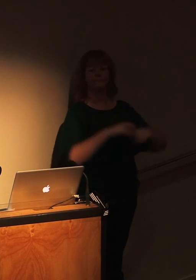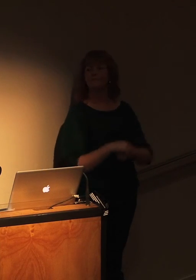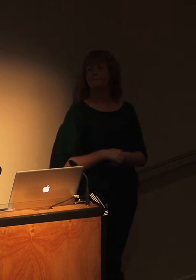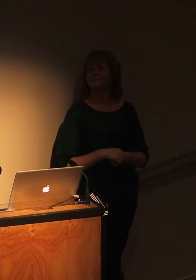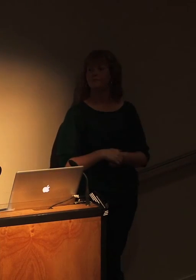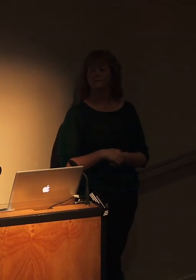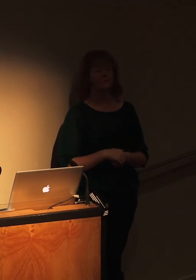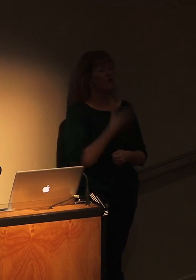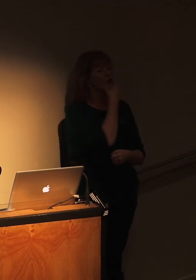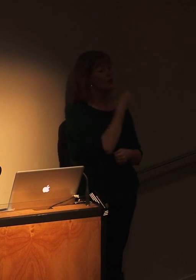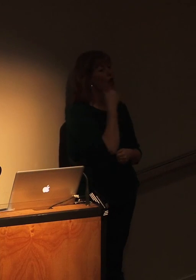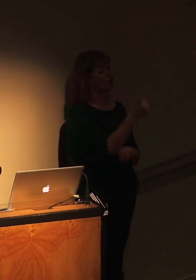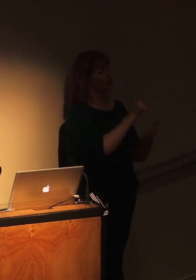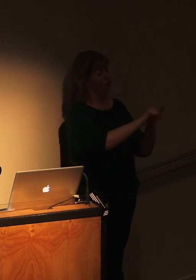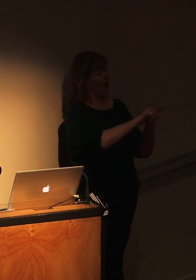writer is really important.